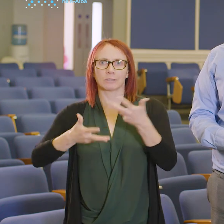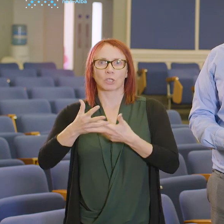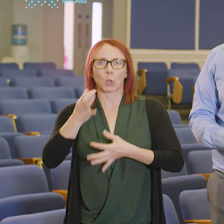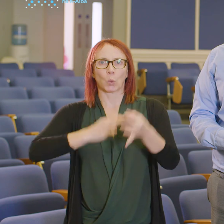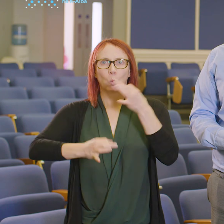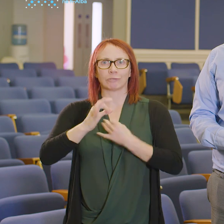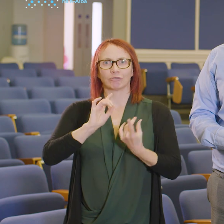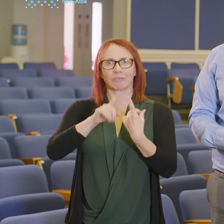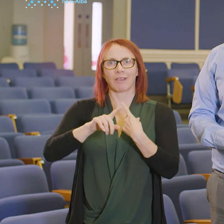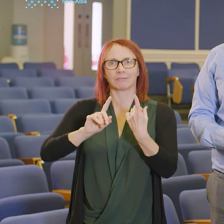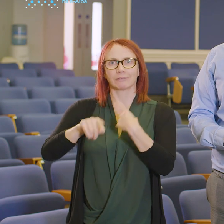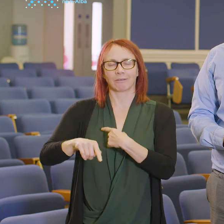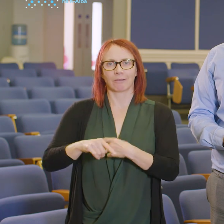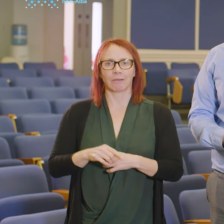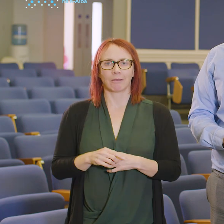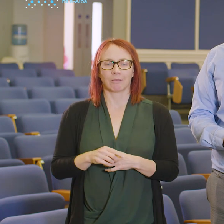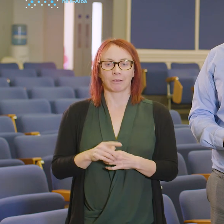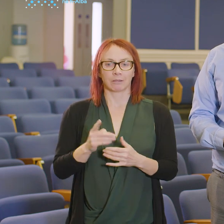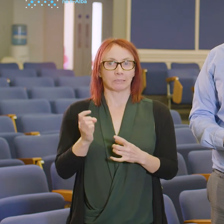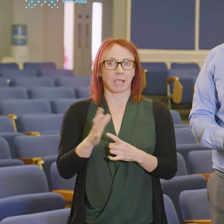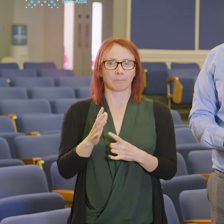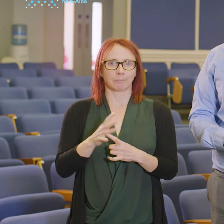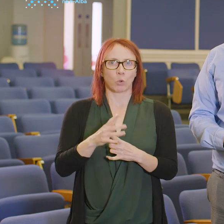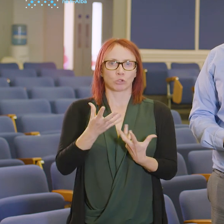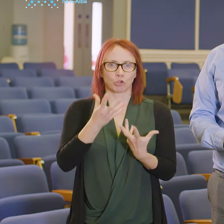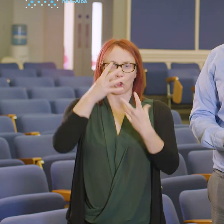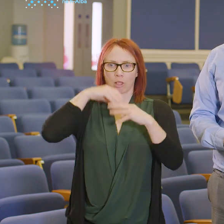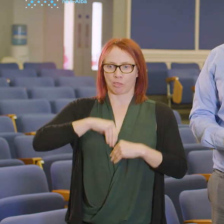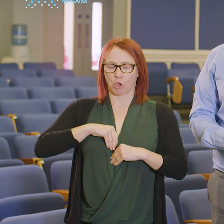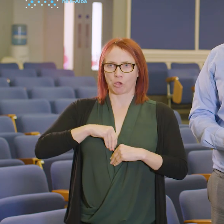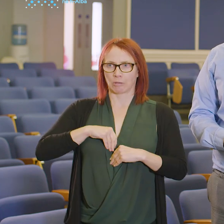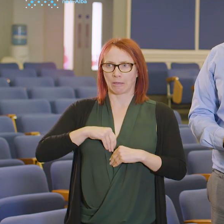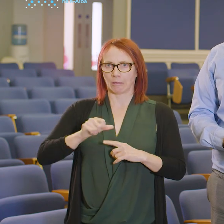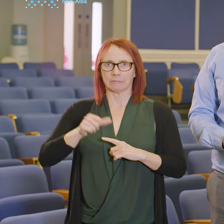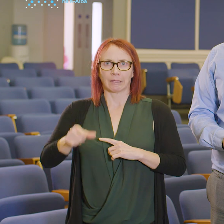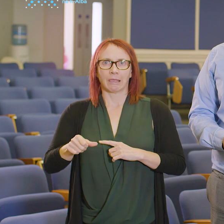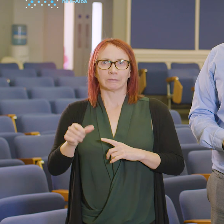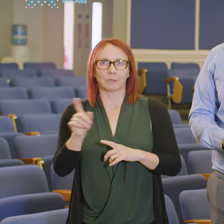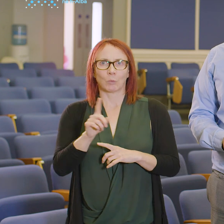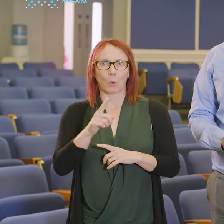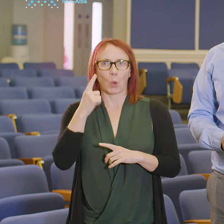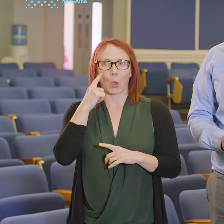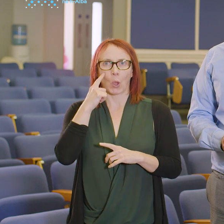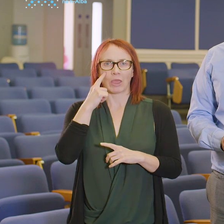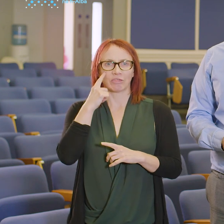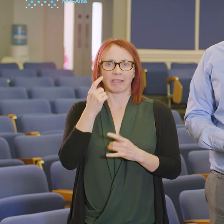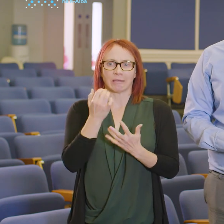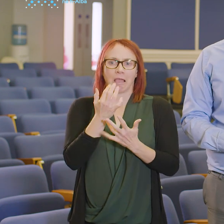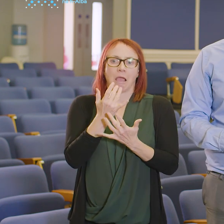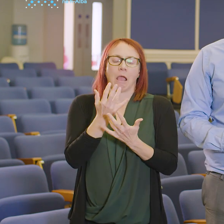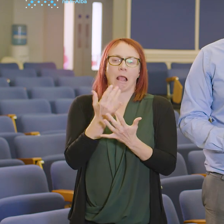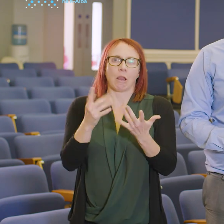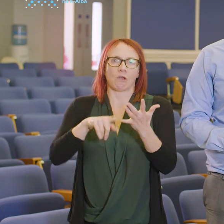nice to think how we take out the learning from this session out and beyond because I think a lot of the public institutes whether it's yours